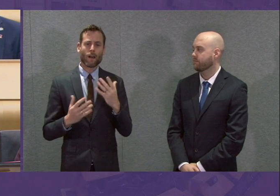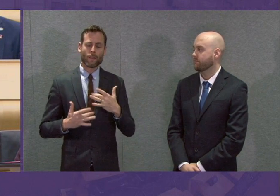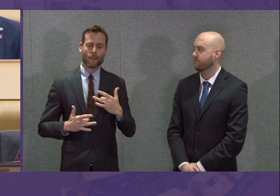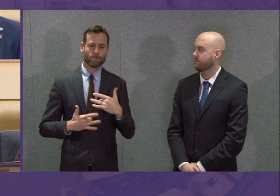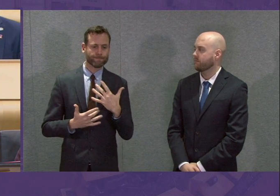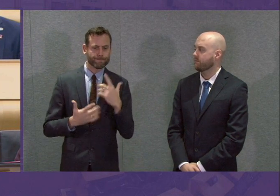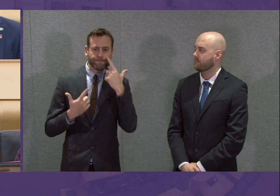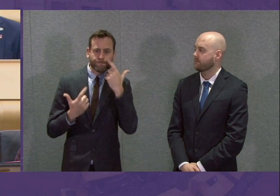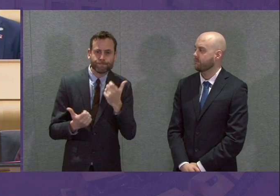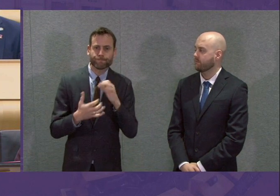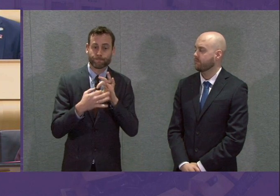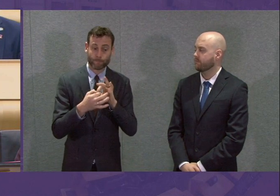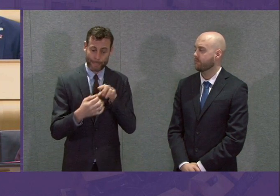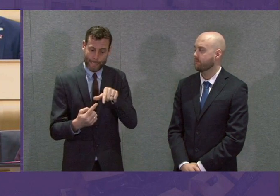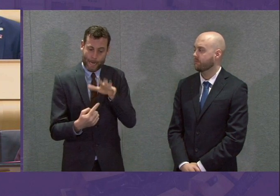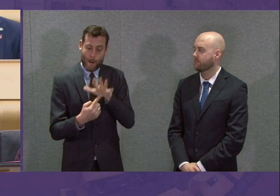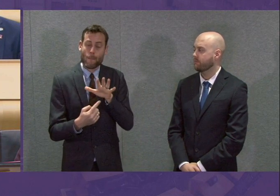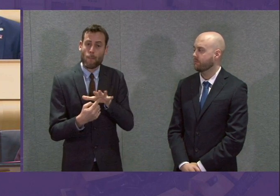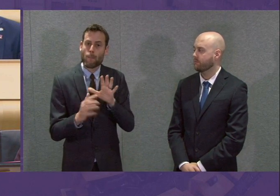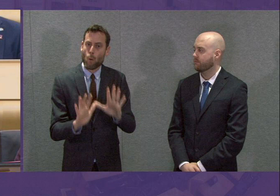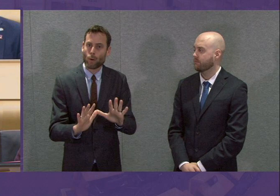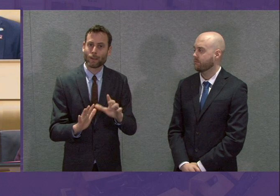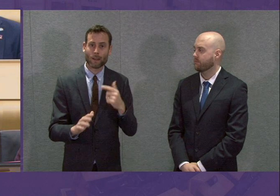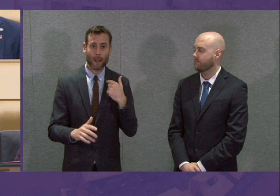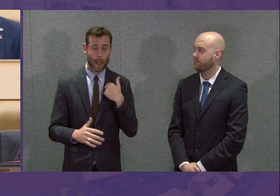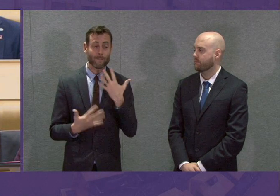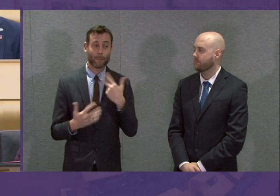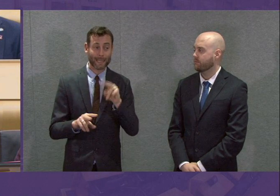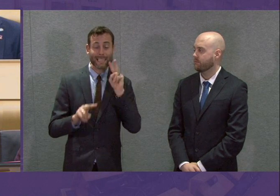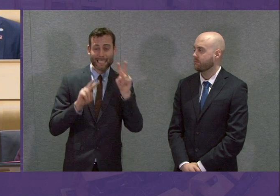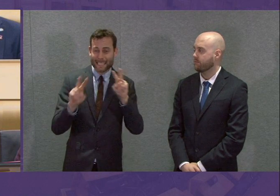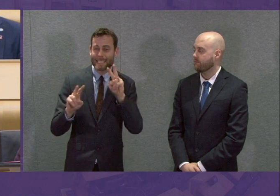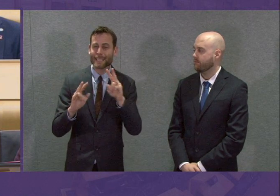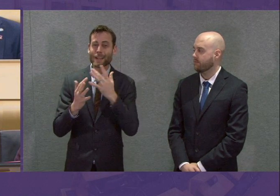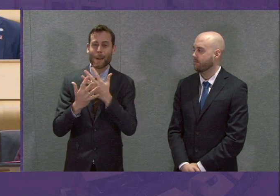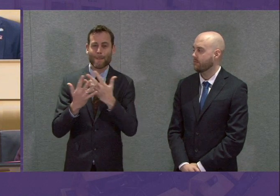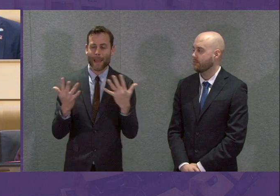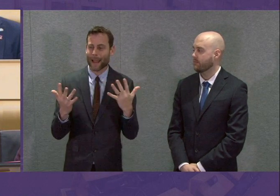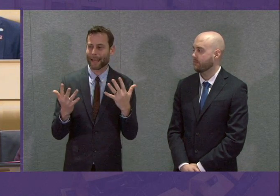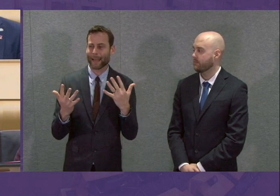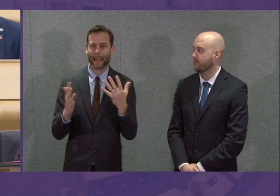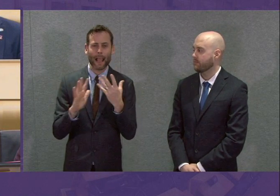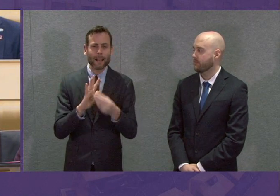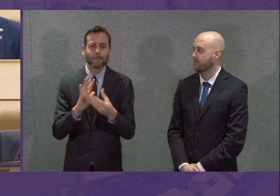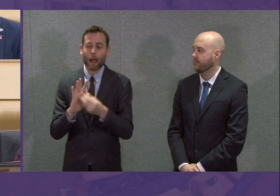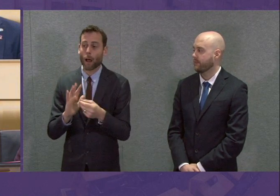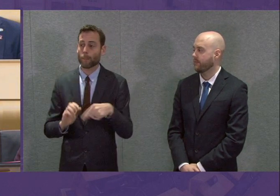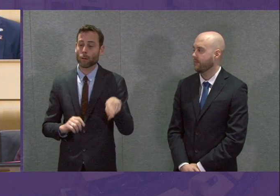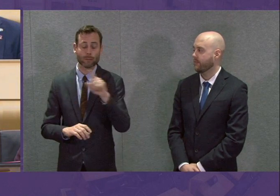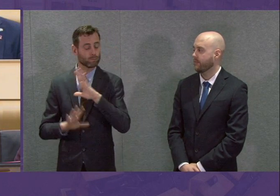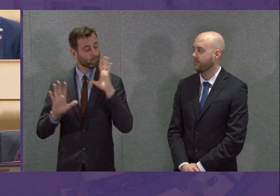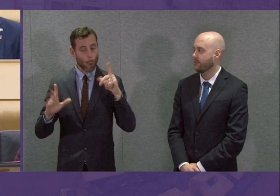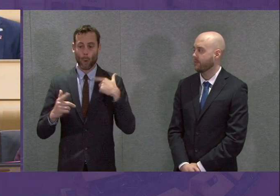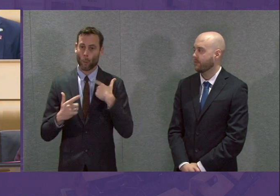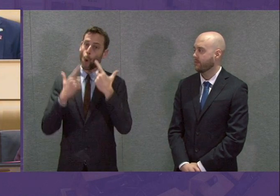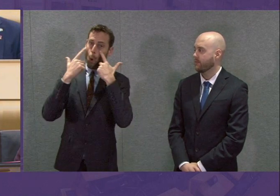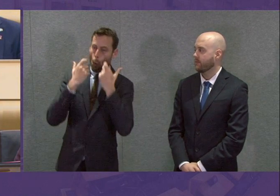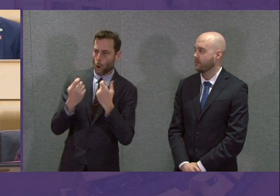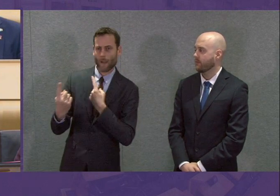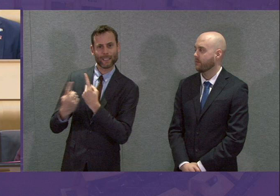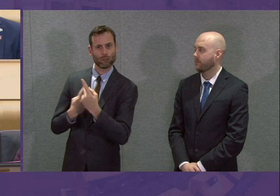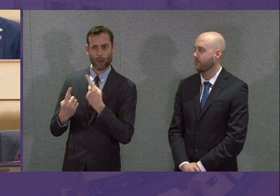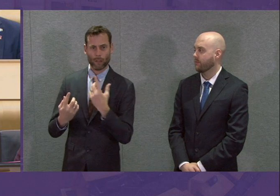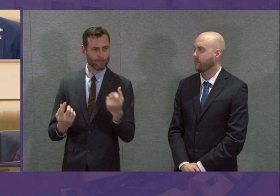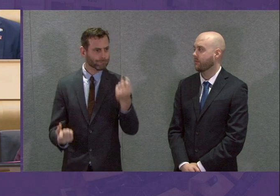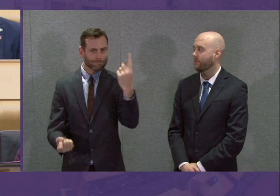many heartwarming and inspiring stories of communities not waiting to be told or asked, but just getting on with it and looking out for